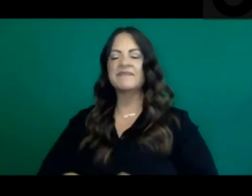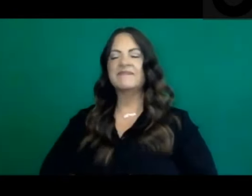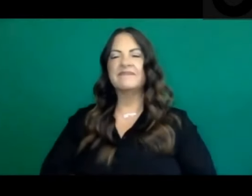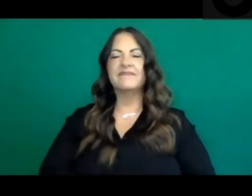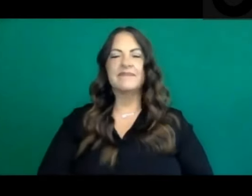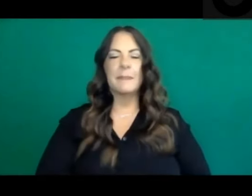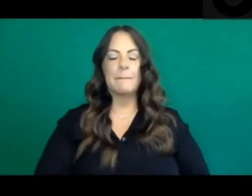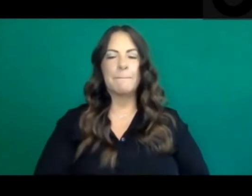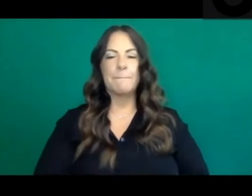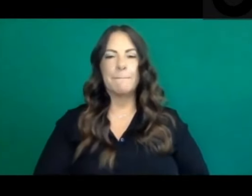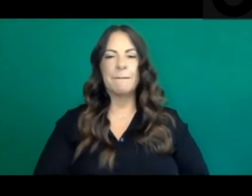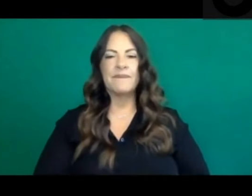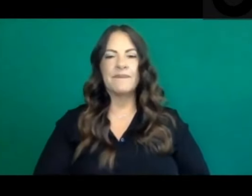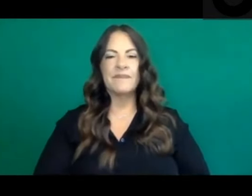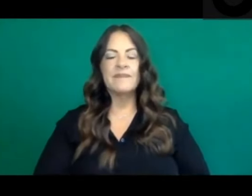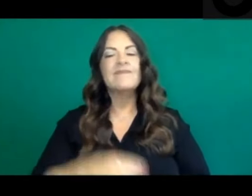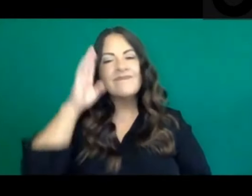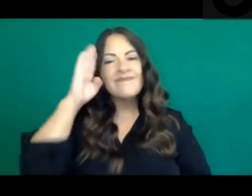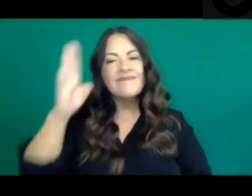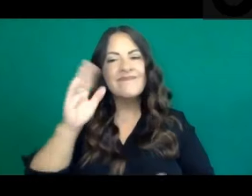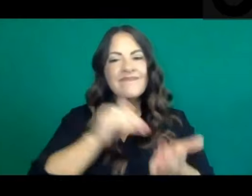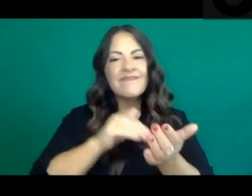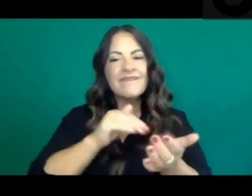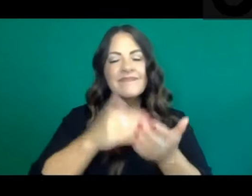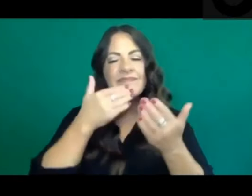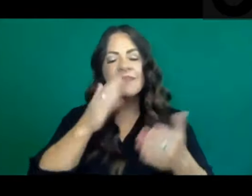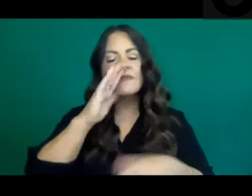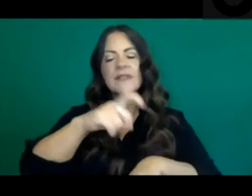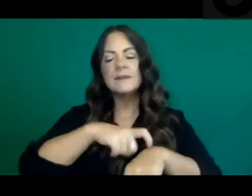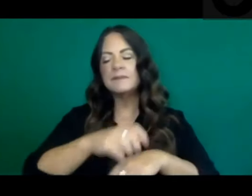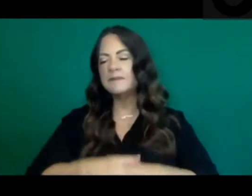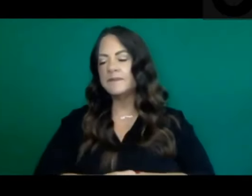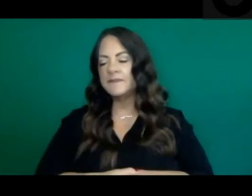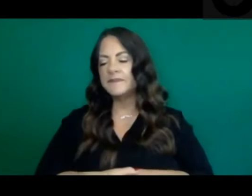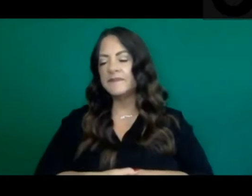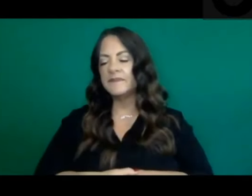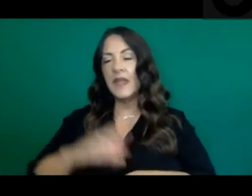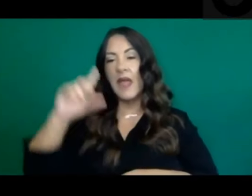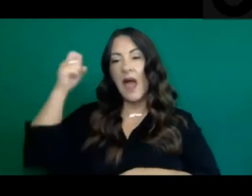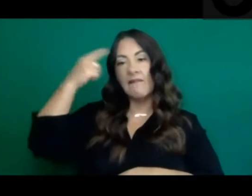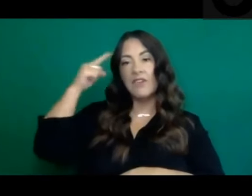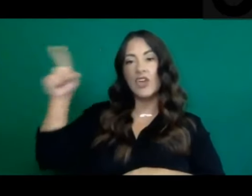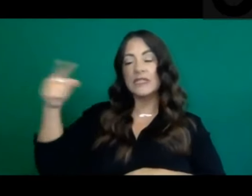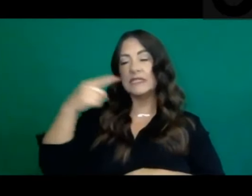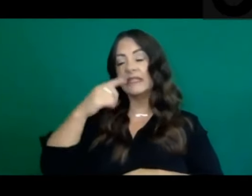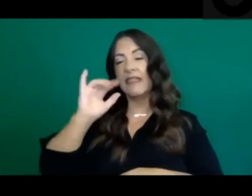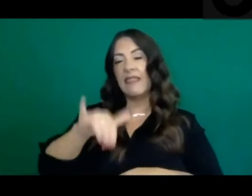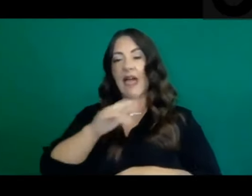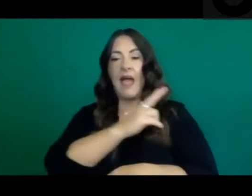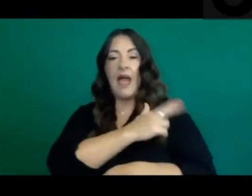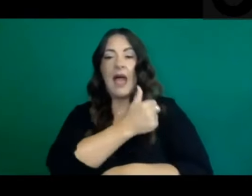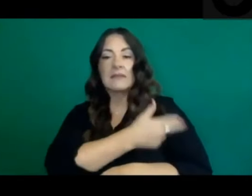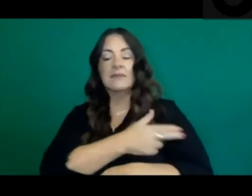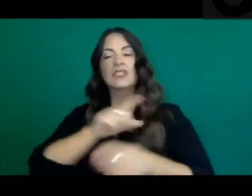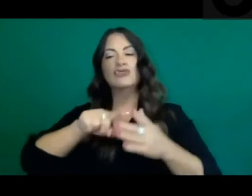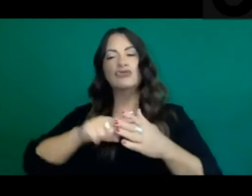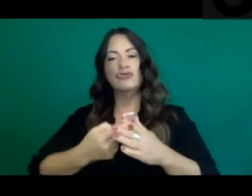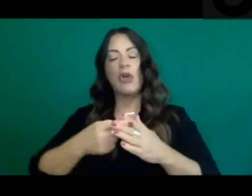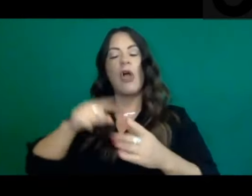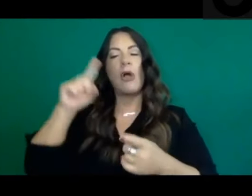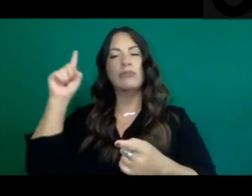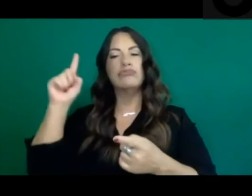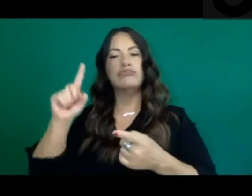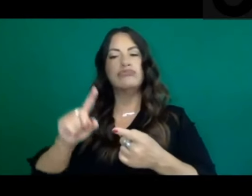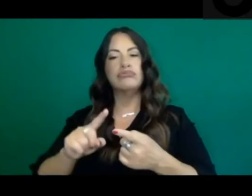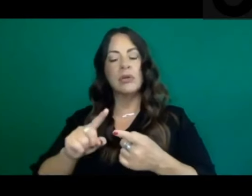Hi, Doctor. Thank you for your time. So Gavin Newsom has said that hospitalizations are going down, but the state is adding